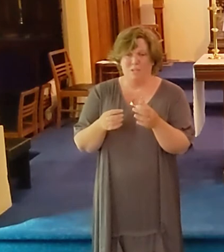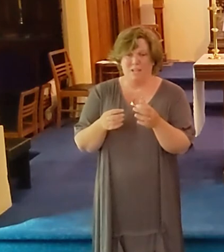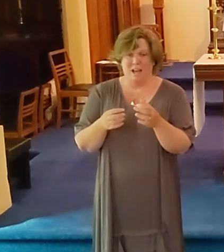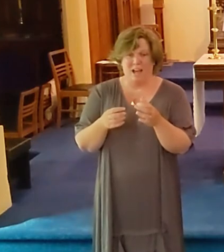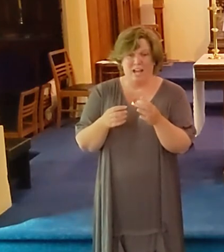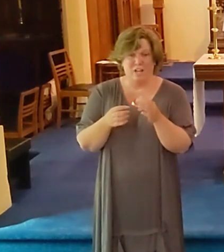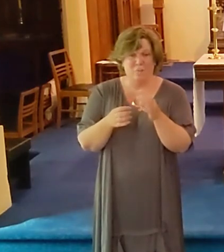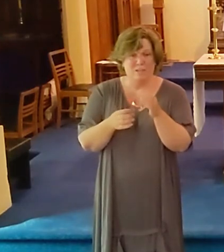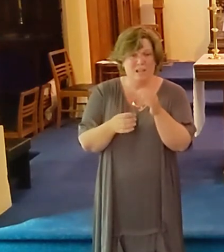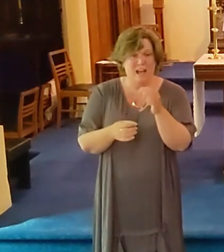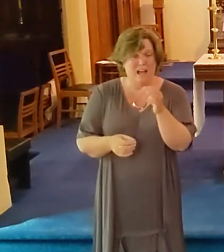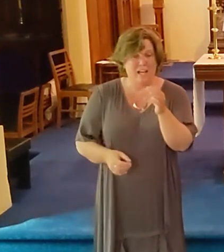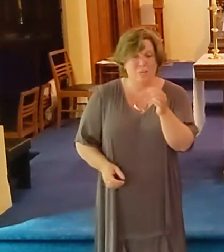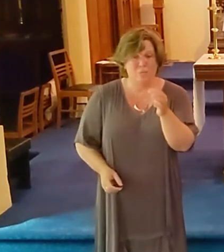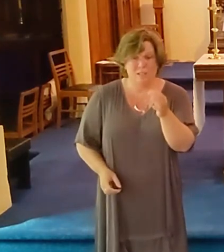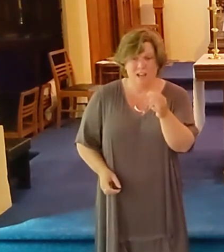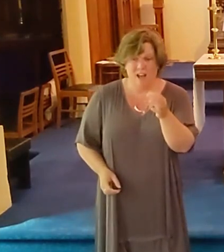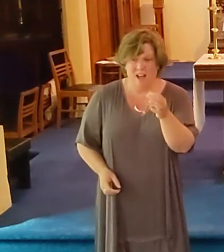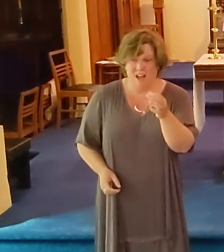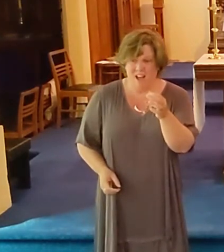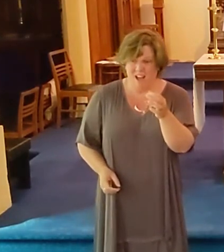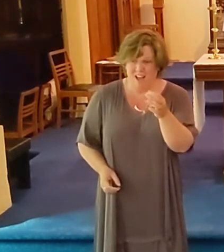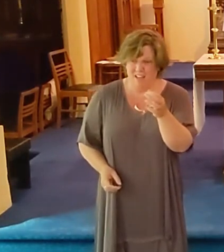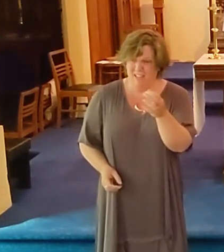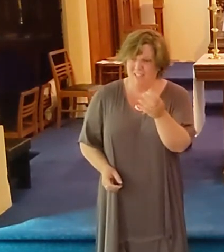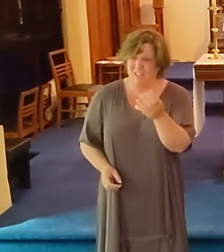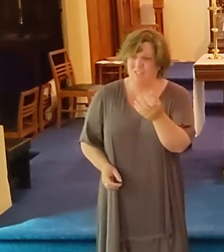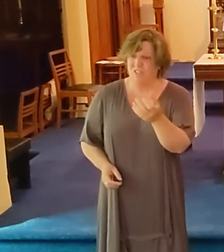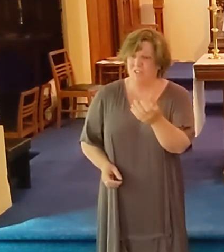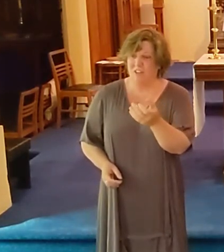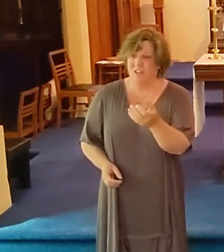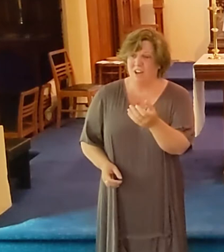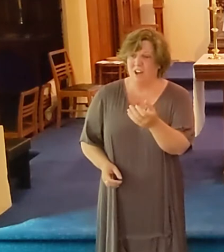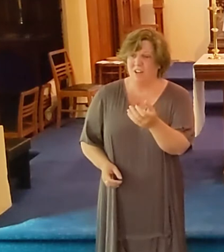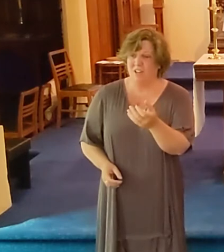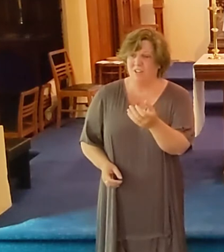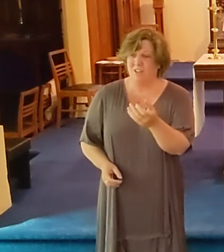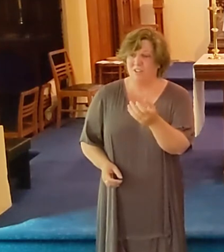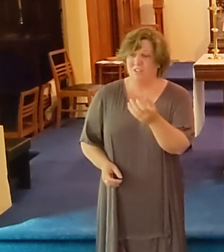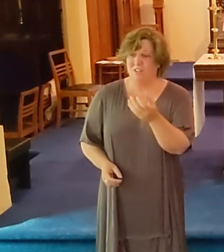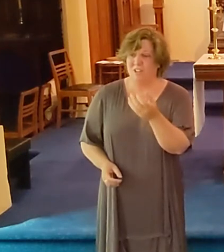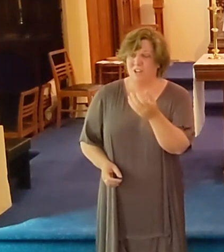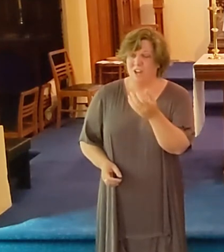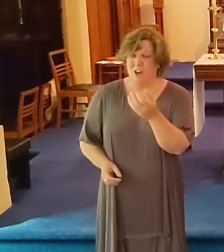Black, black, black is the color